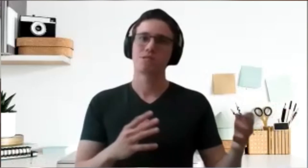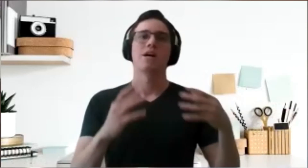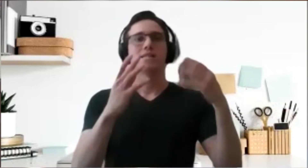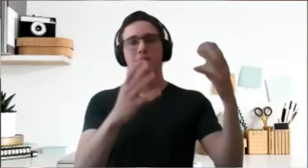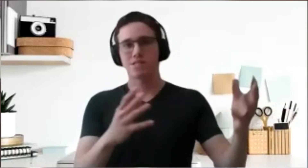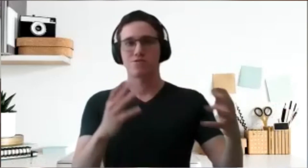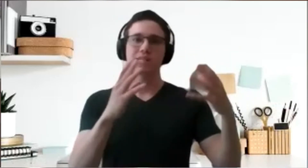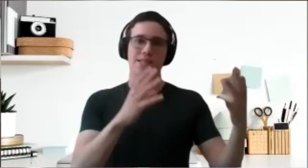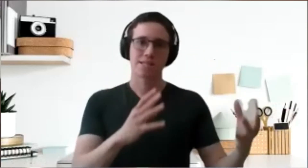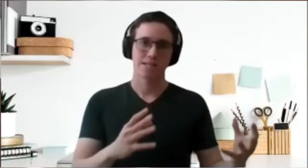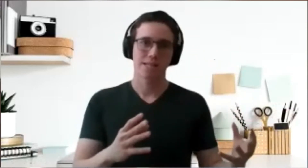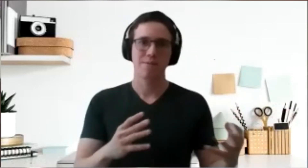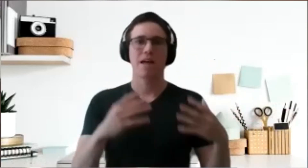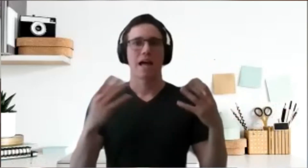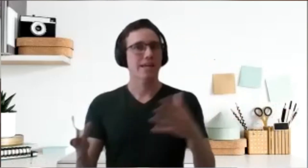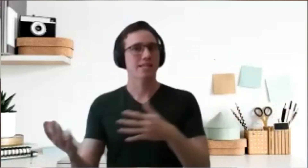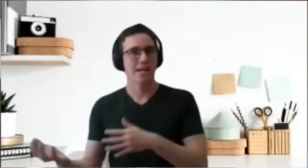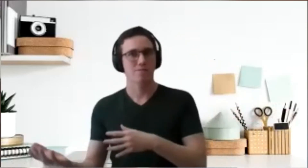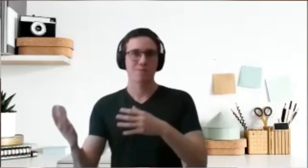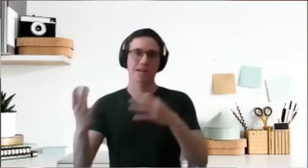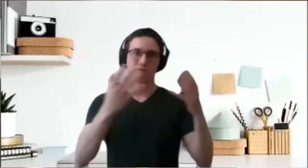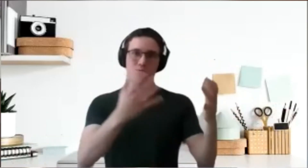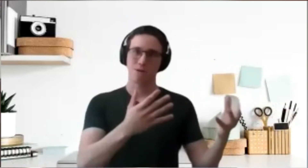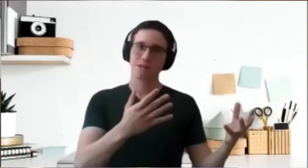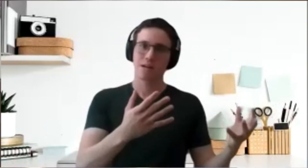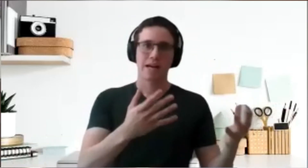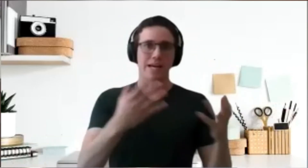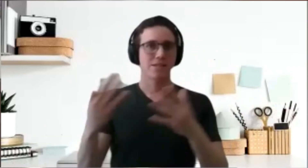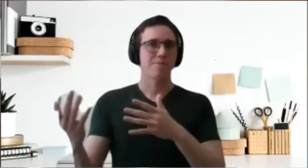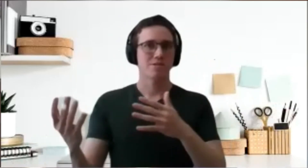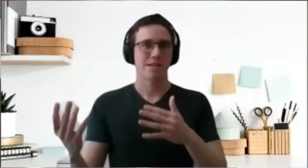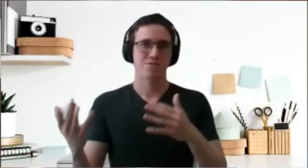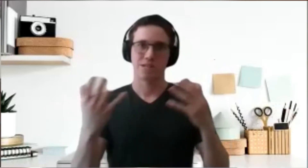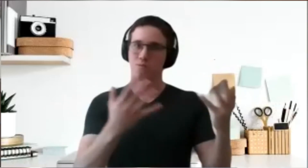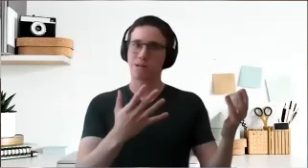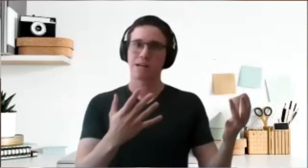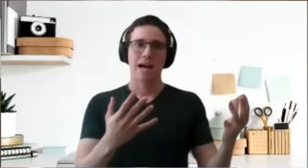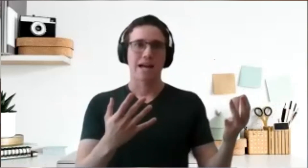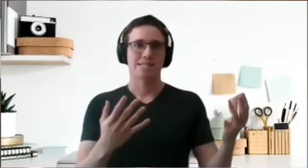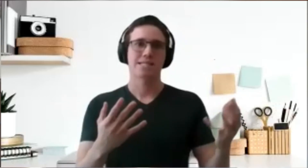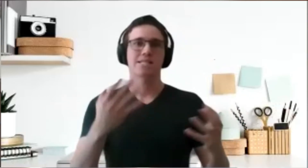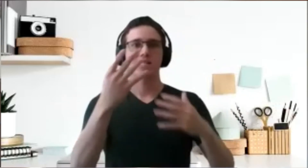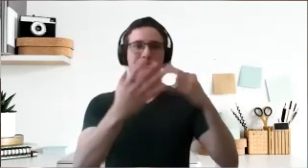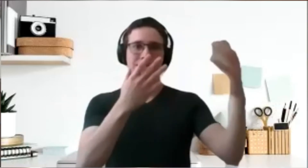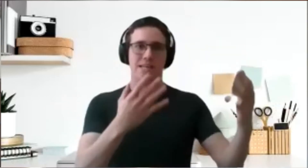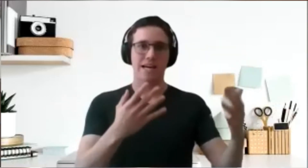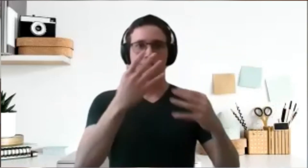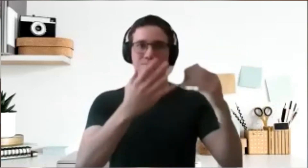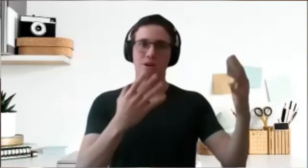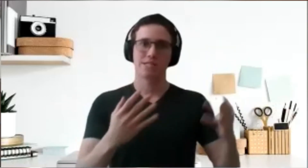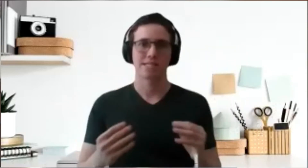in the district and in the club. I think it helps me at work. And in personal life too, at work, I can see that in many tasks and projects,